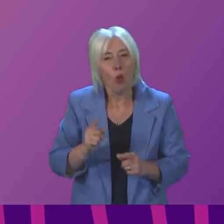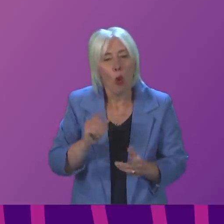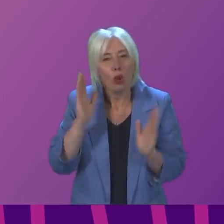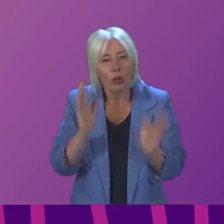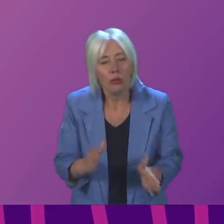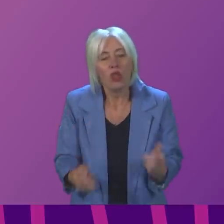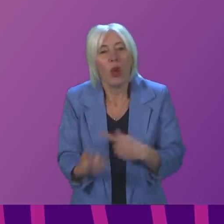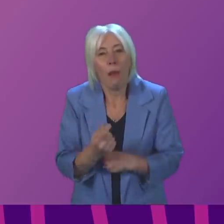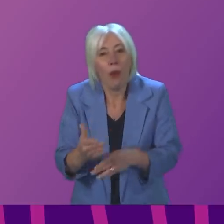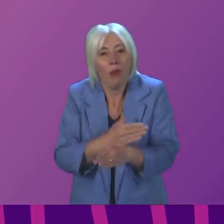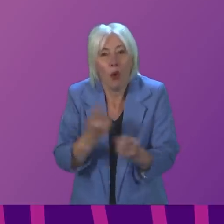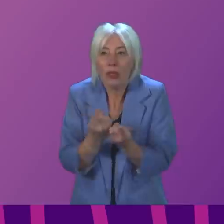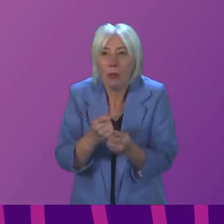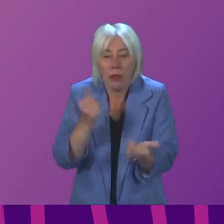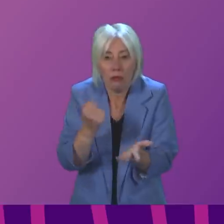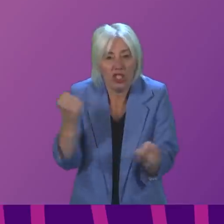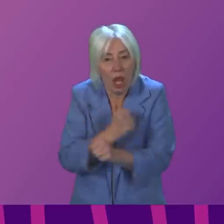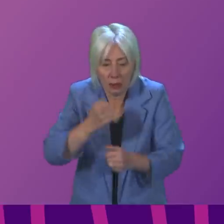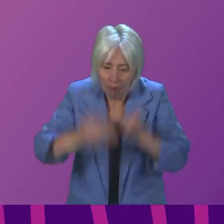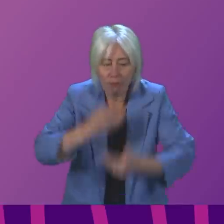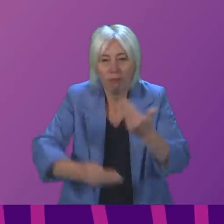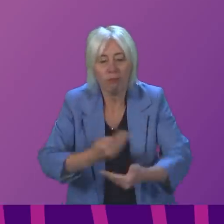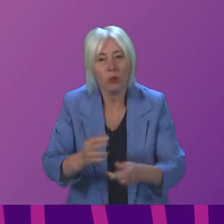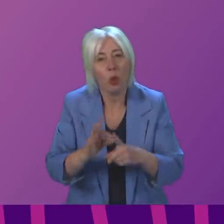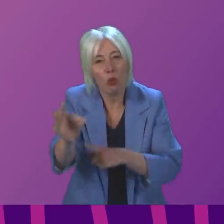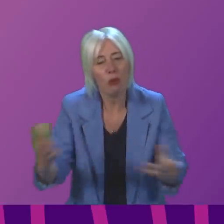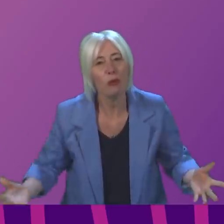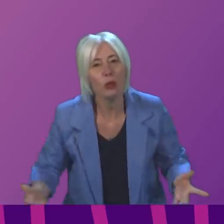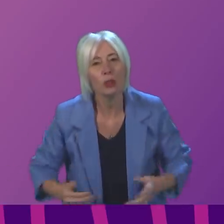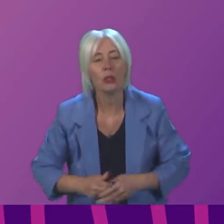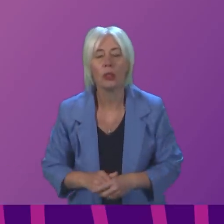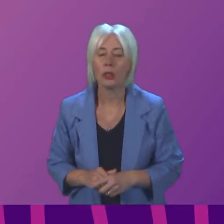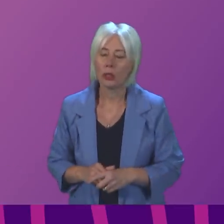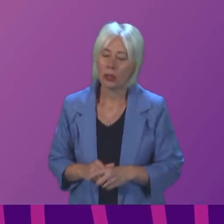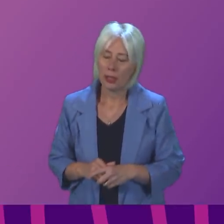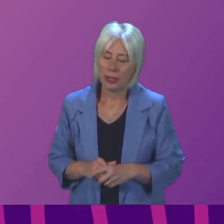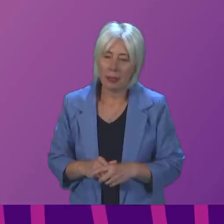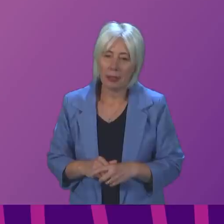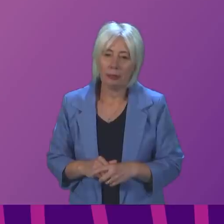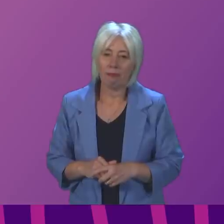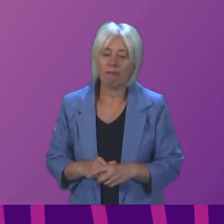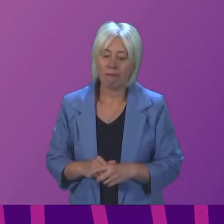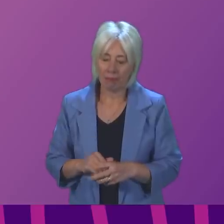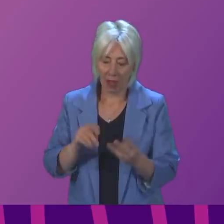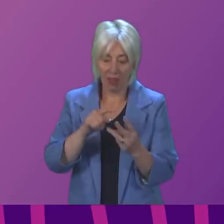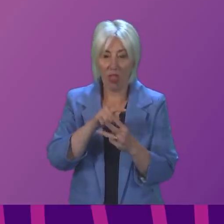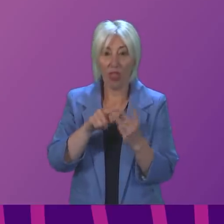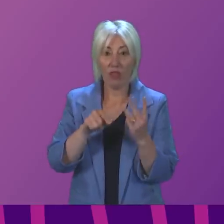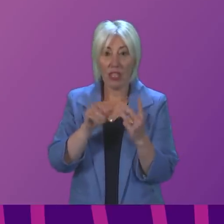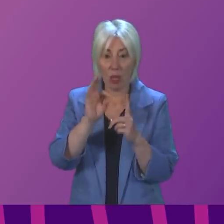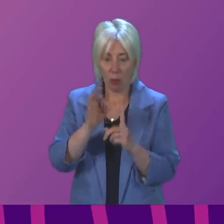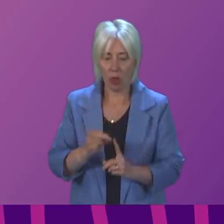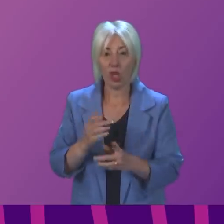is taken? First Minister. Can I, I think, make three points here in making them very